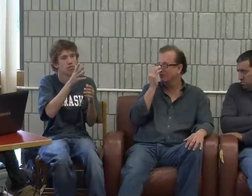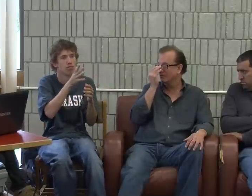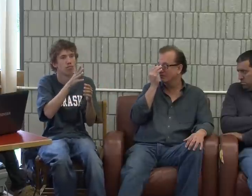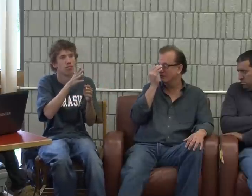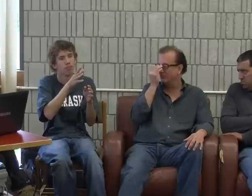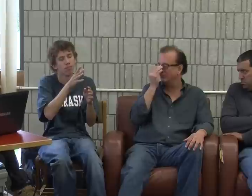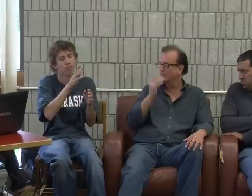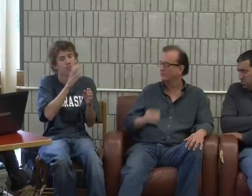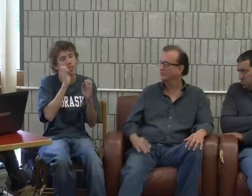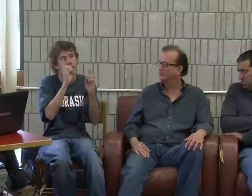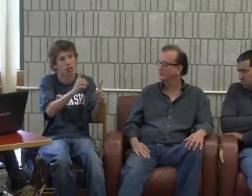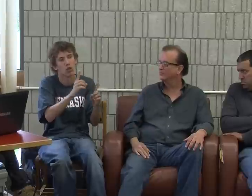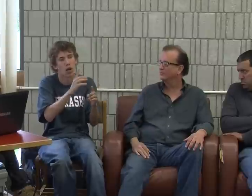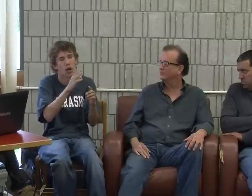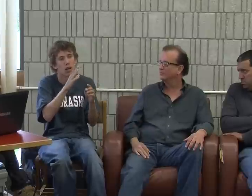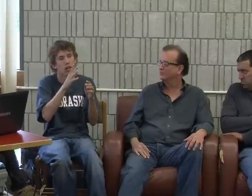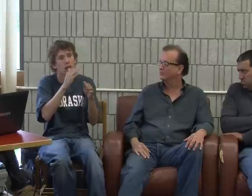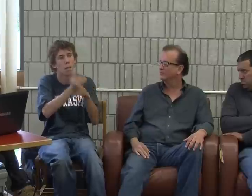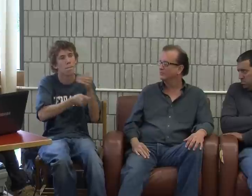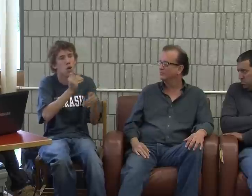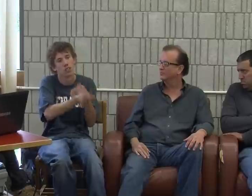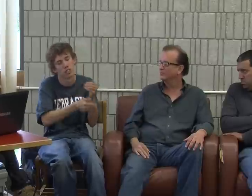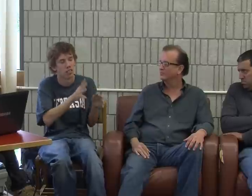what their needs are in their educational plan.